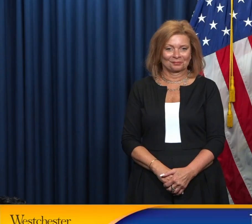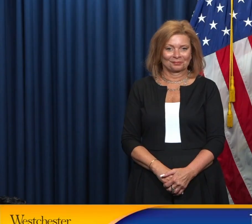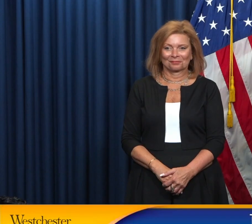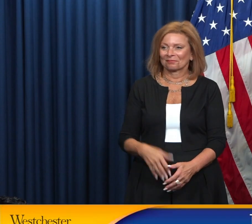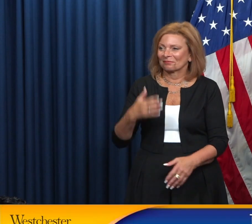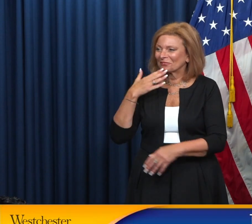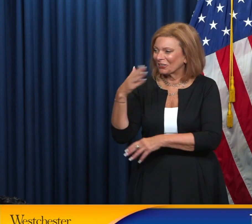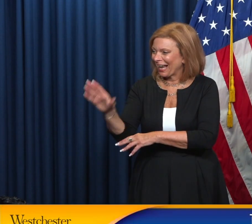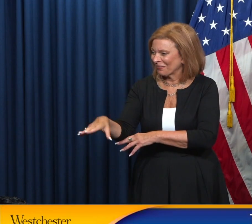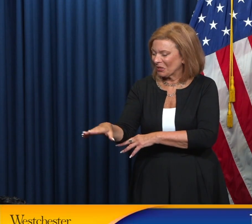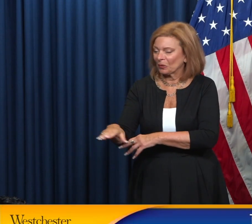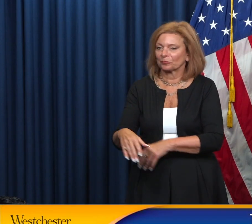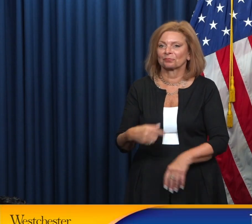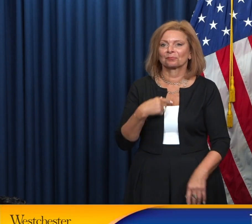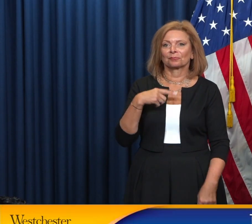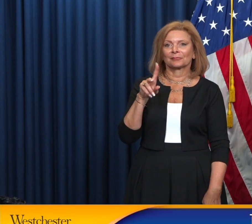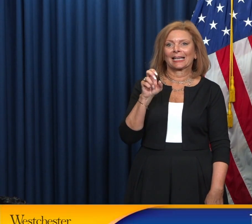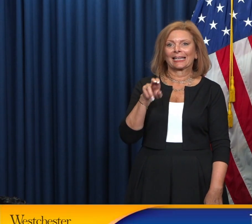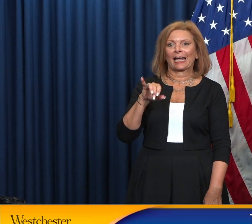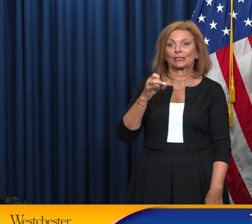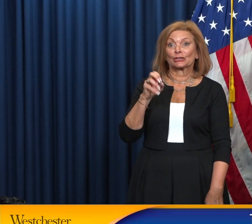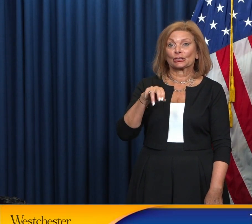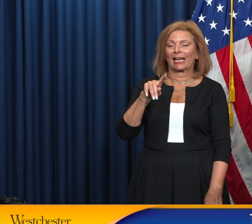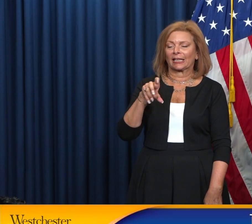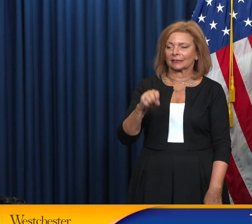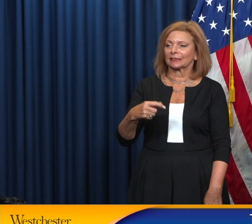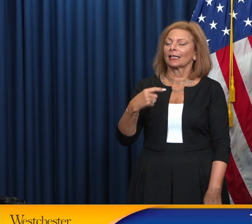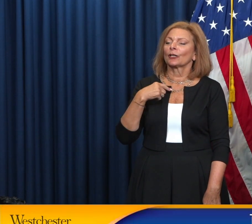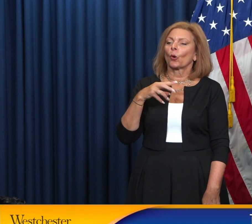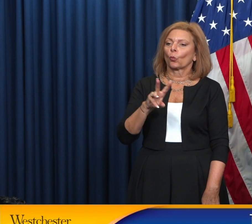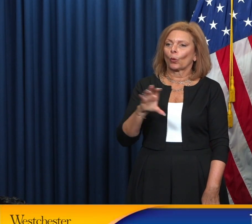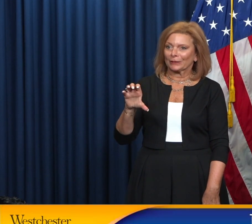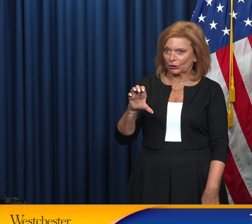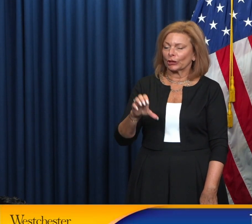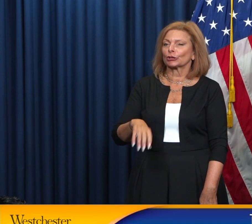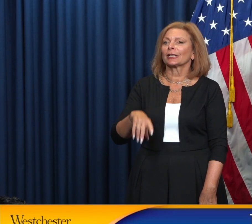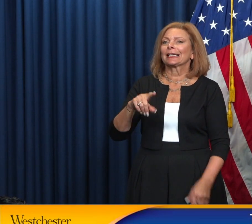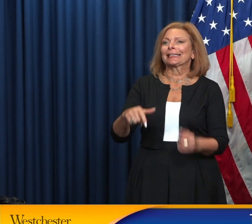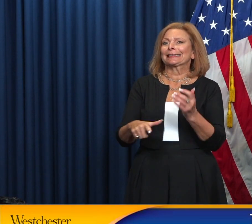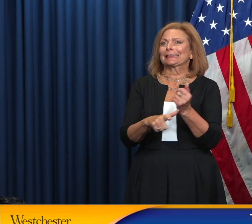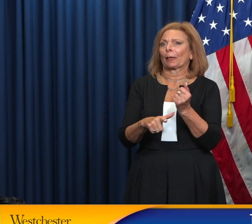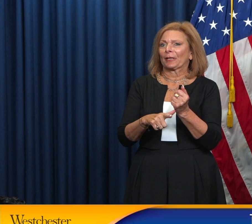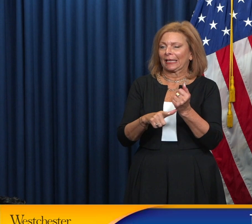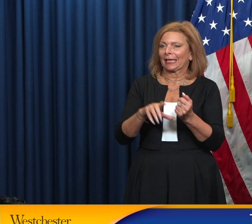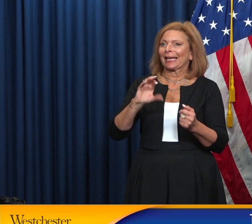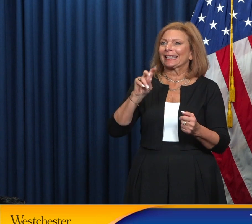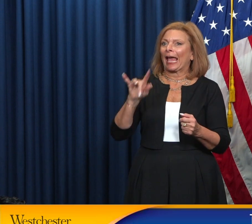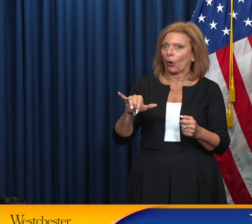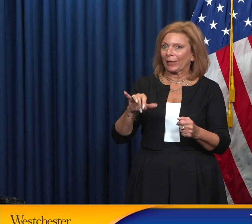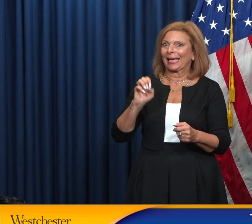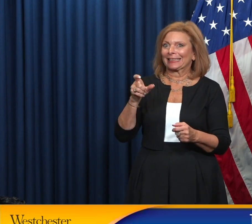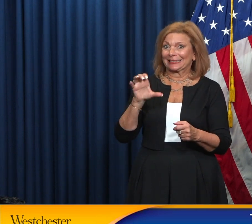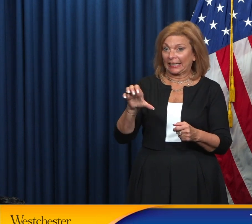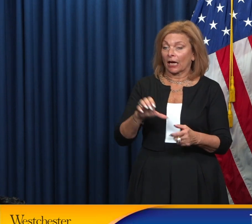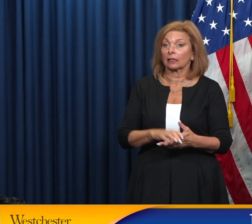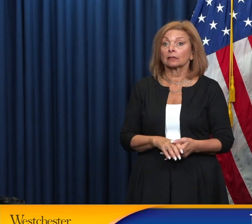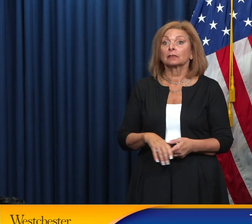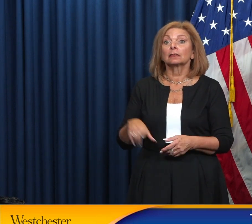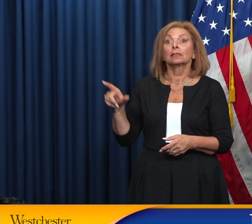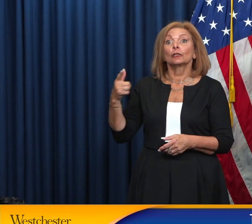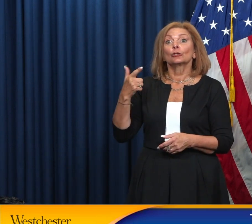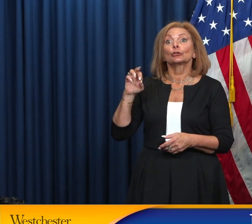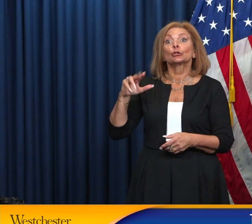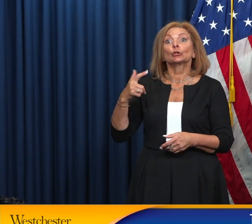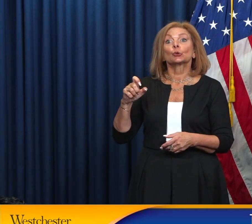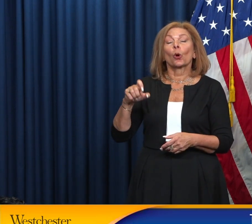Good afternoon. I'm Ken Jenkins, Westchester Deputy County Executive. County Executive George Latimer is out of the county for